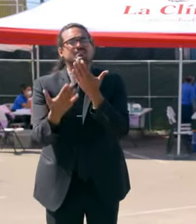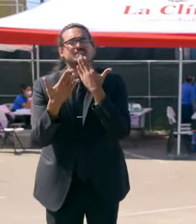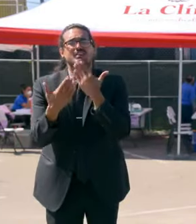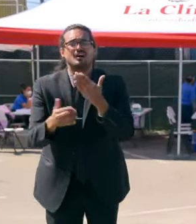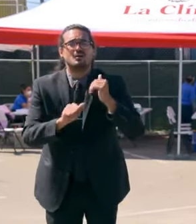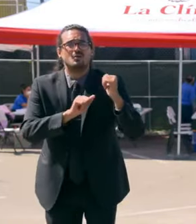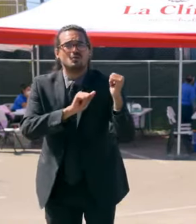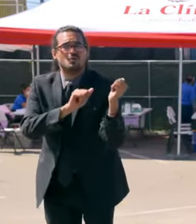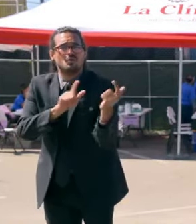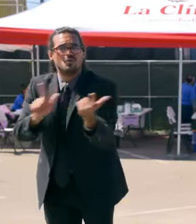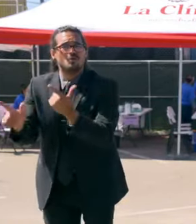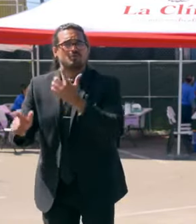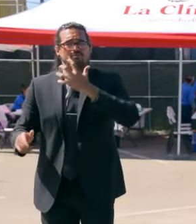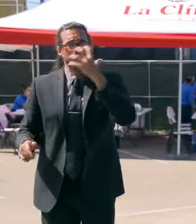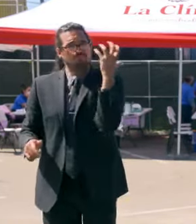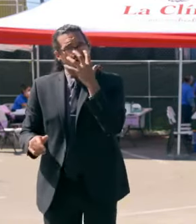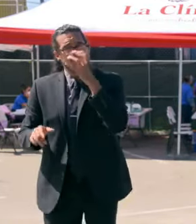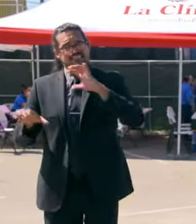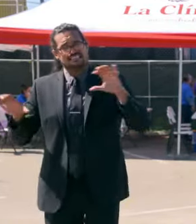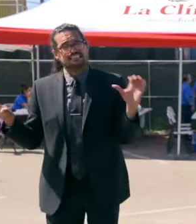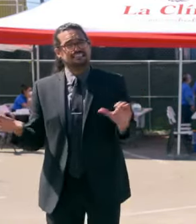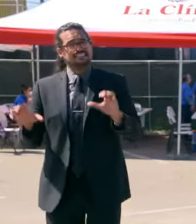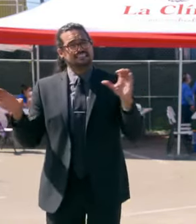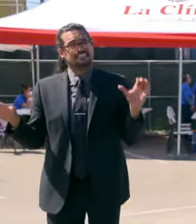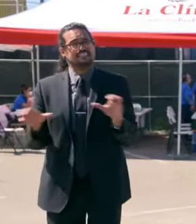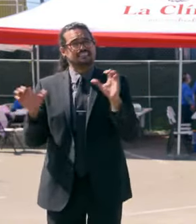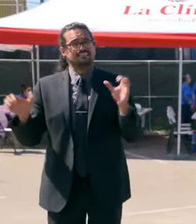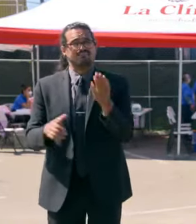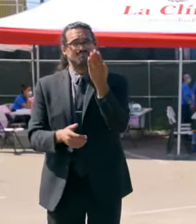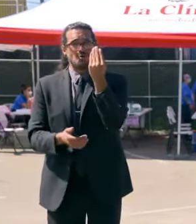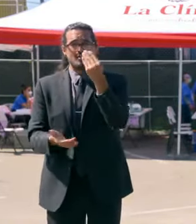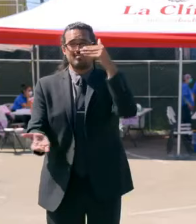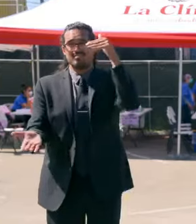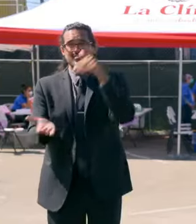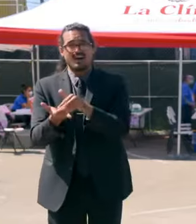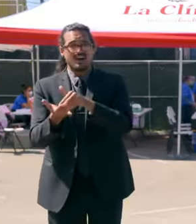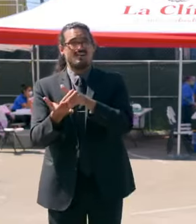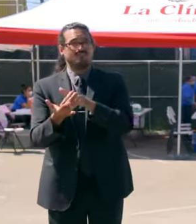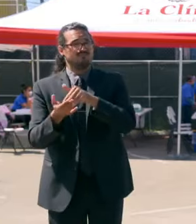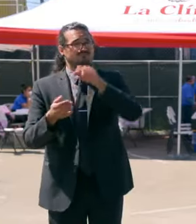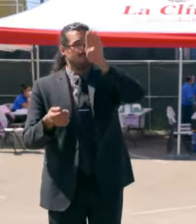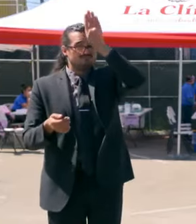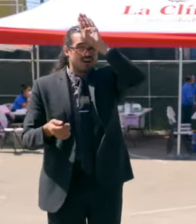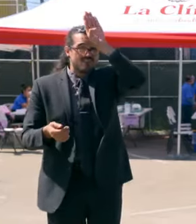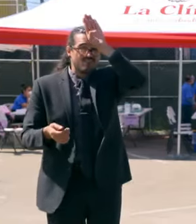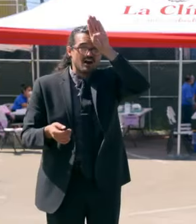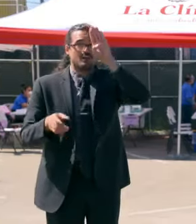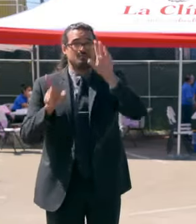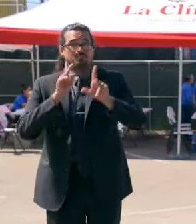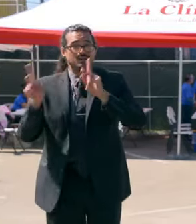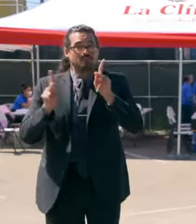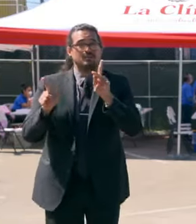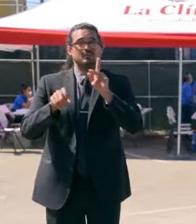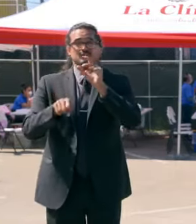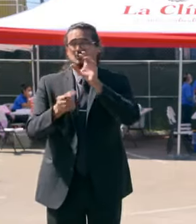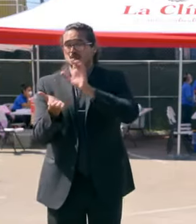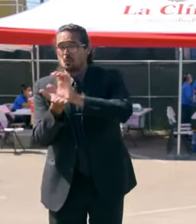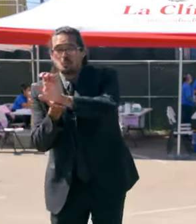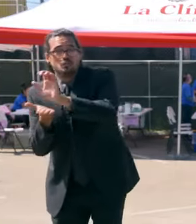work that is being done by 14,000 active personnel, dozer, hand crews,